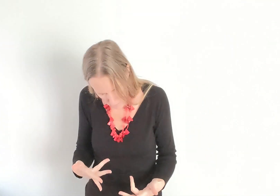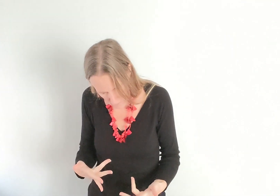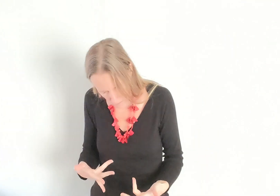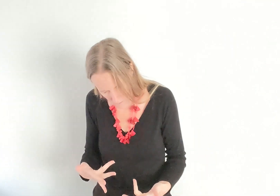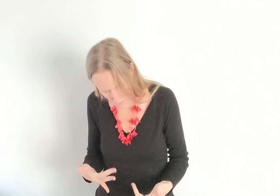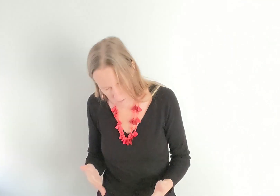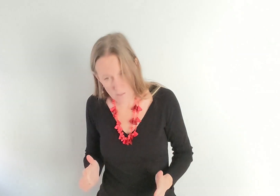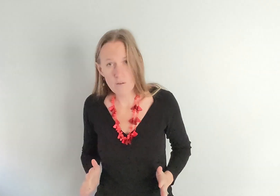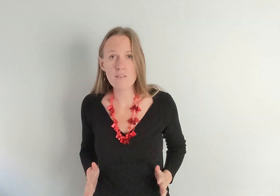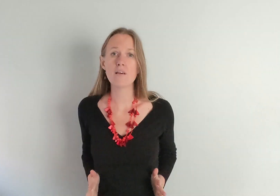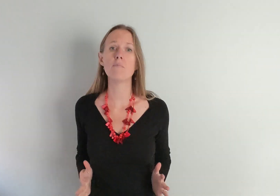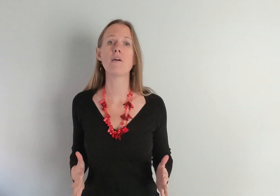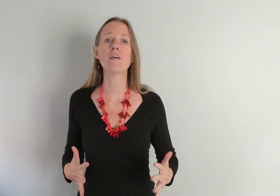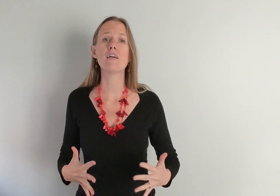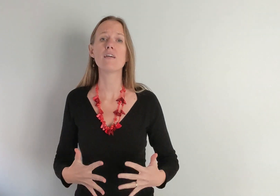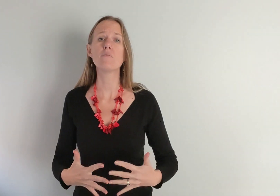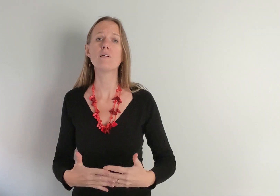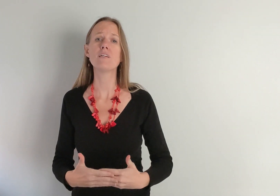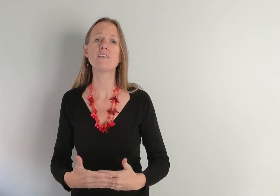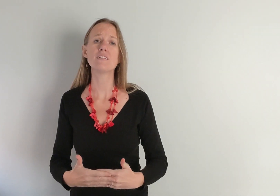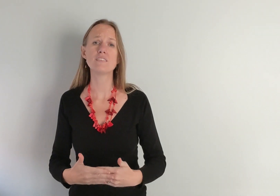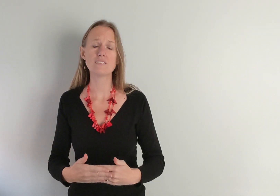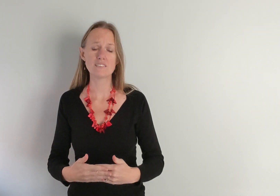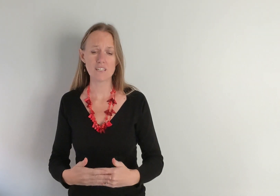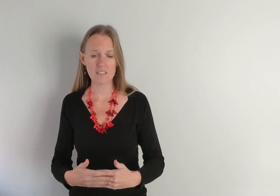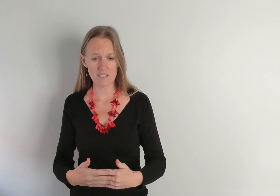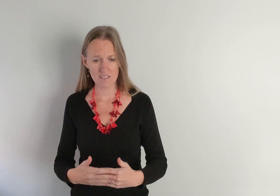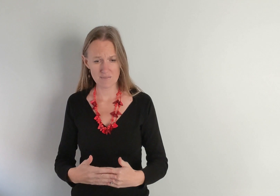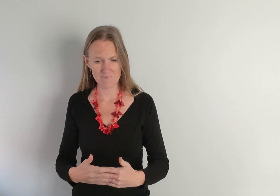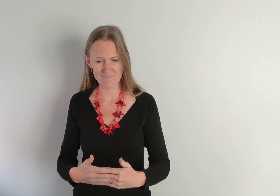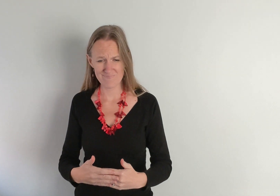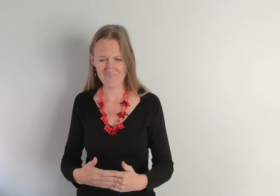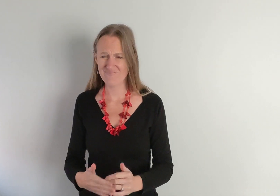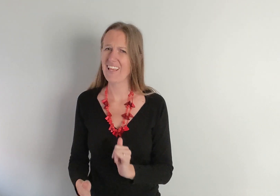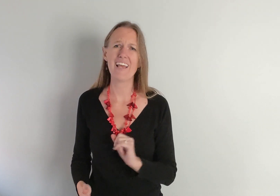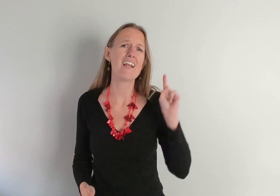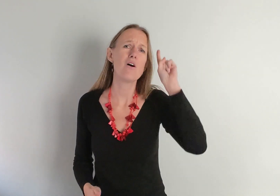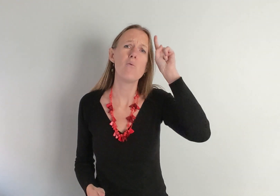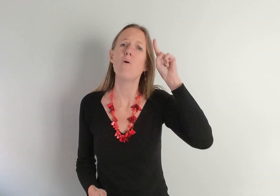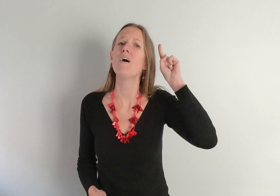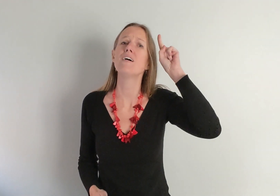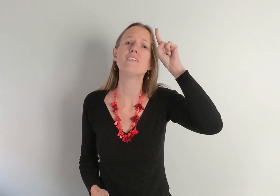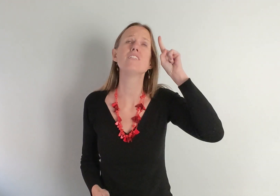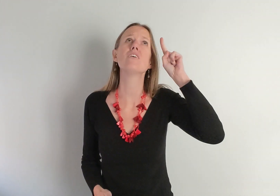With a babe inside And I wonder